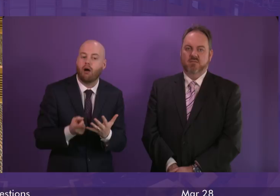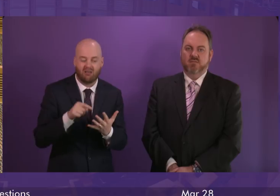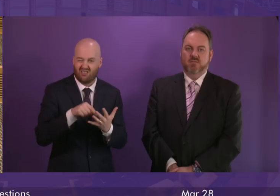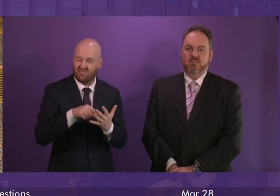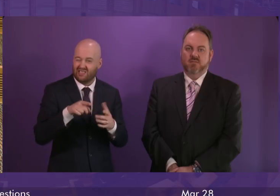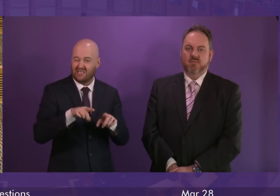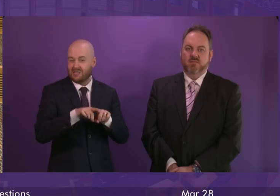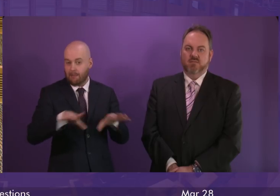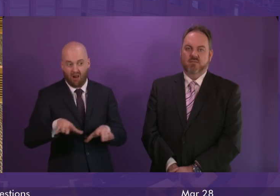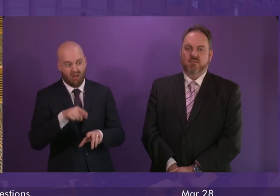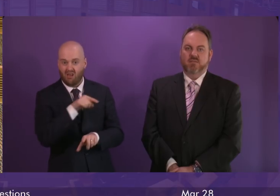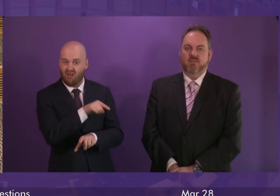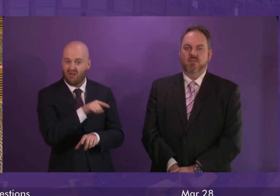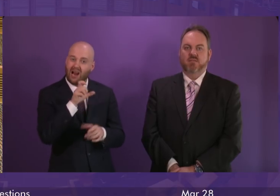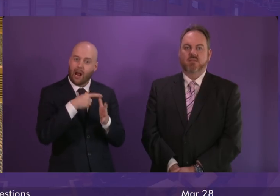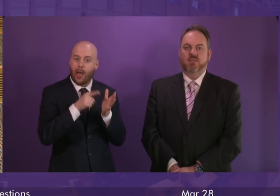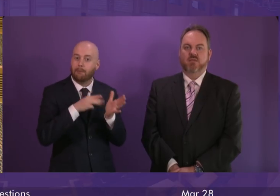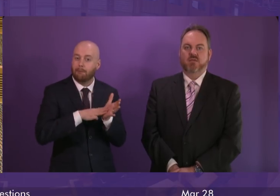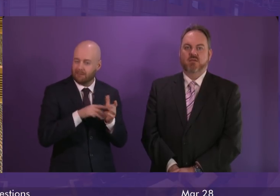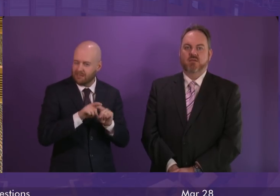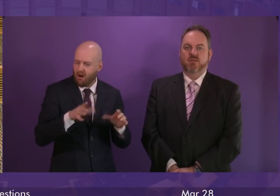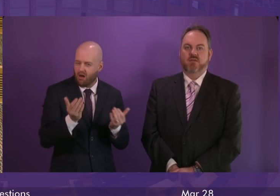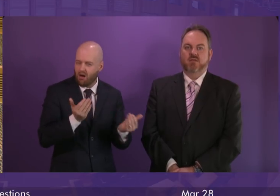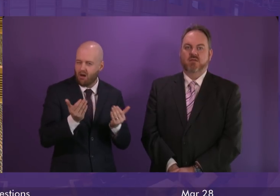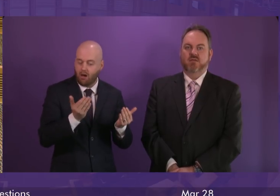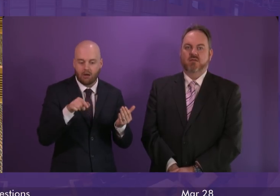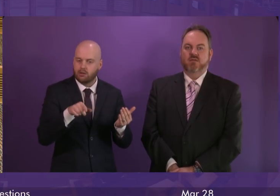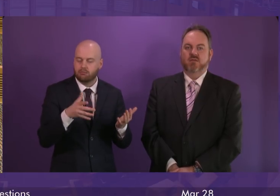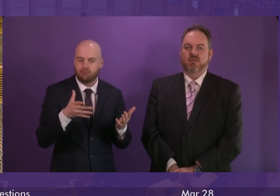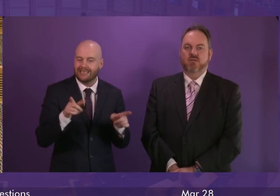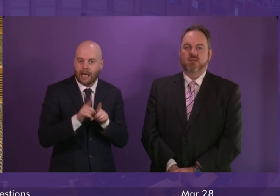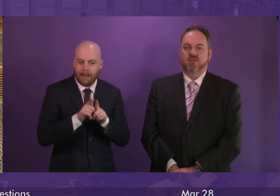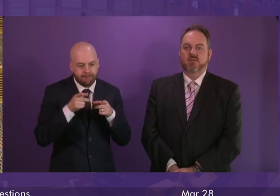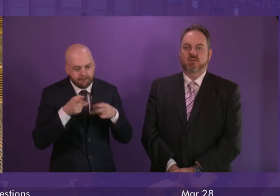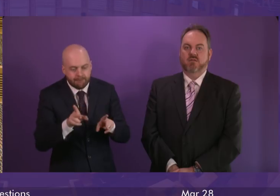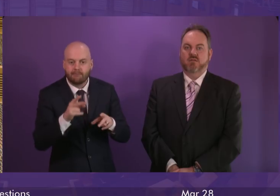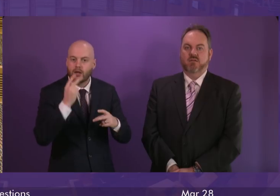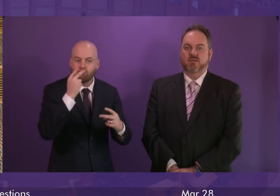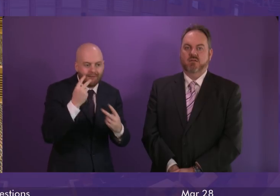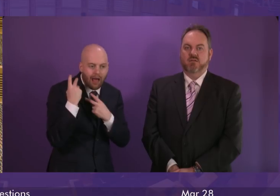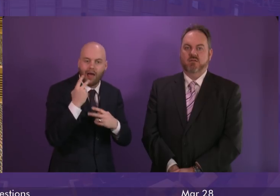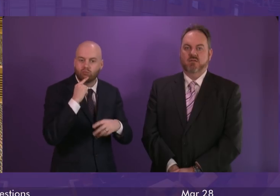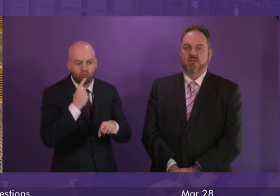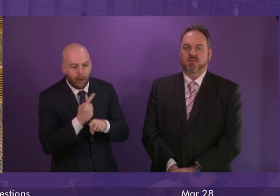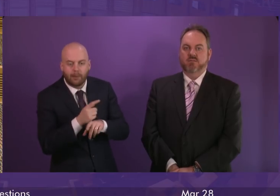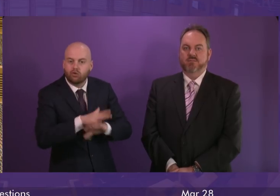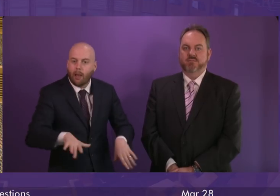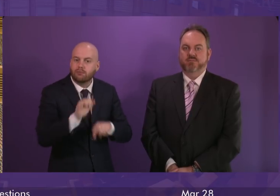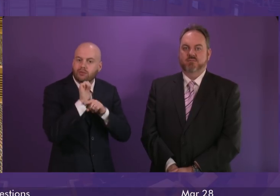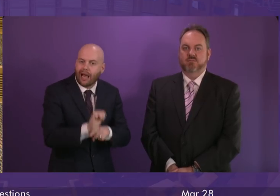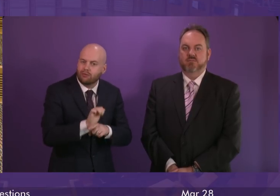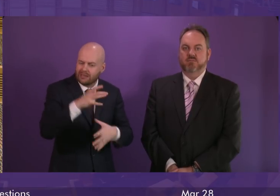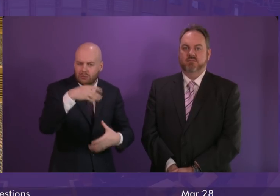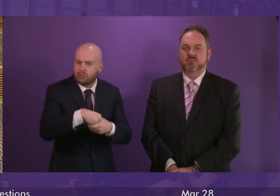the CARM guidance. These protocols apply the same approach and reflect child protection guidance. Obviously